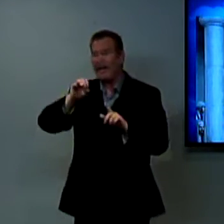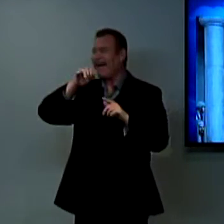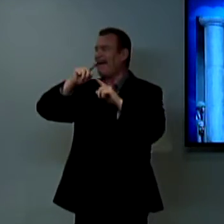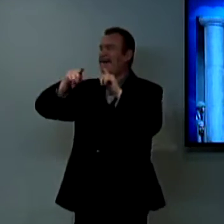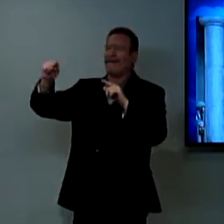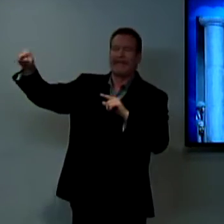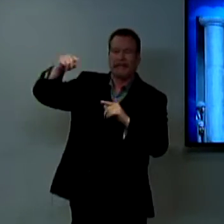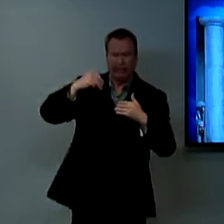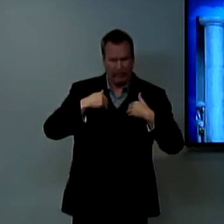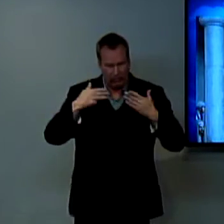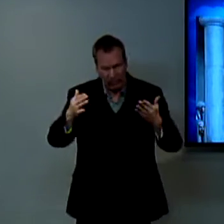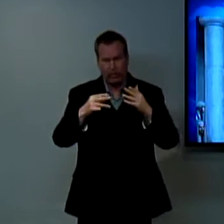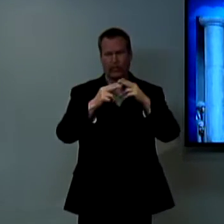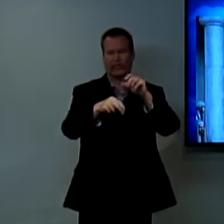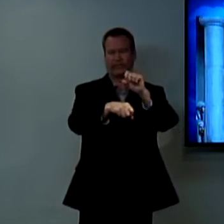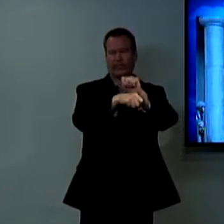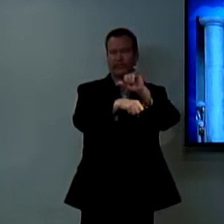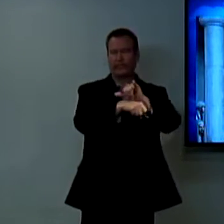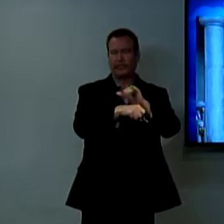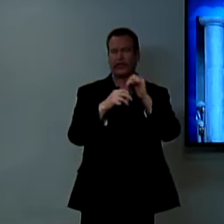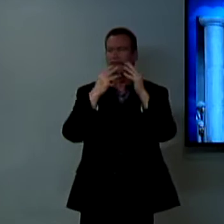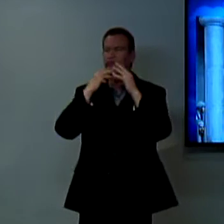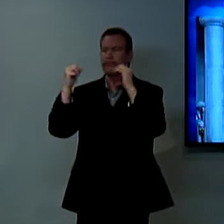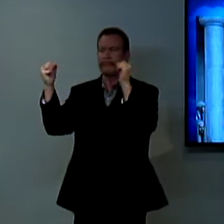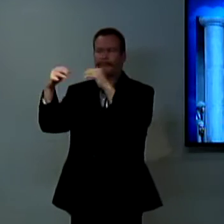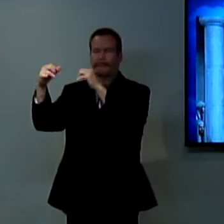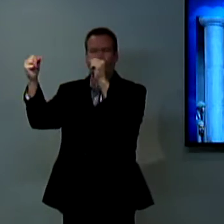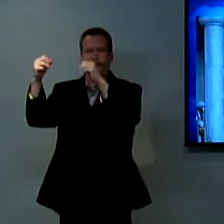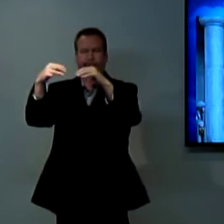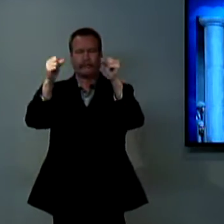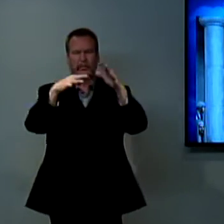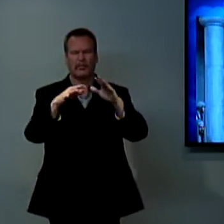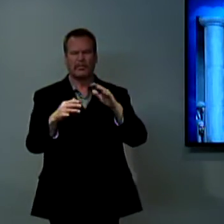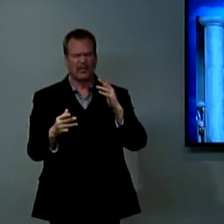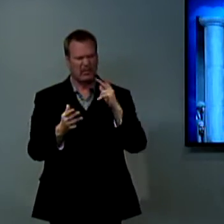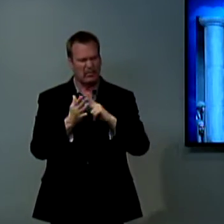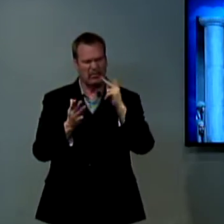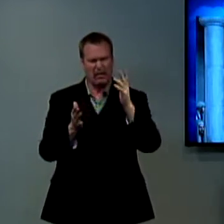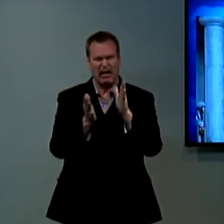Roman rule different ways different places different synagogues where people would gather